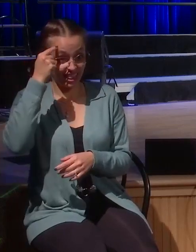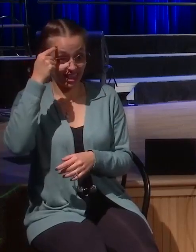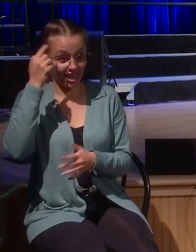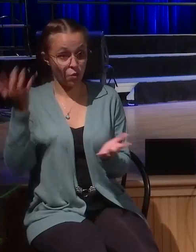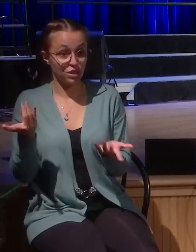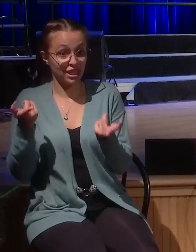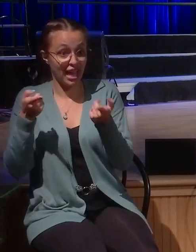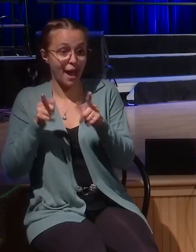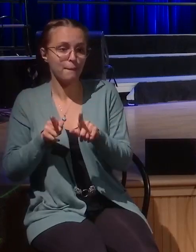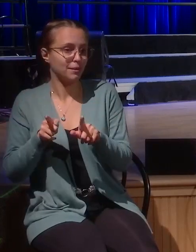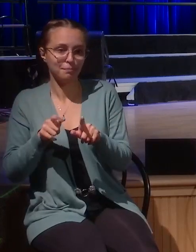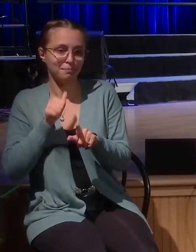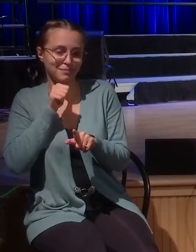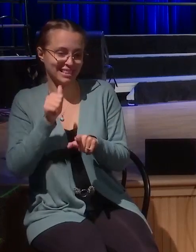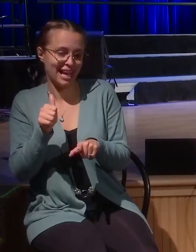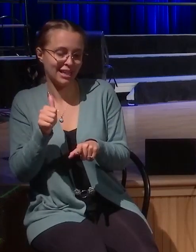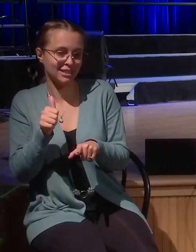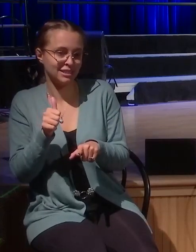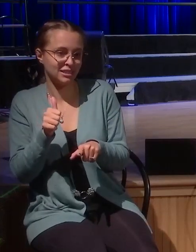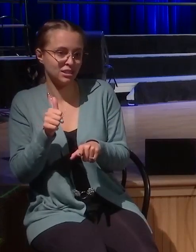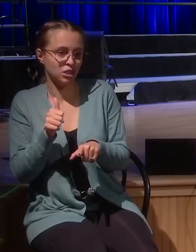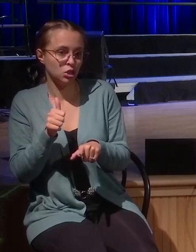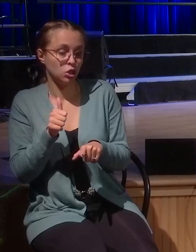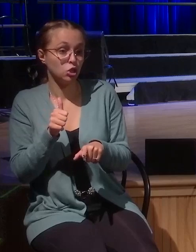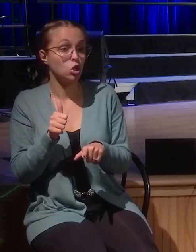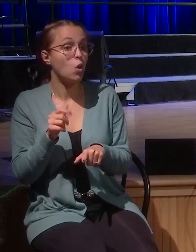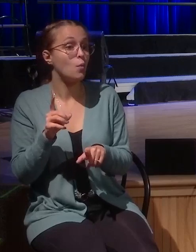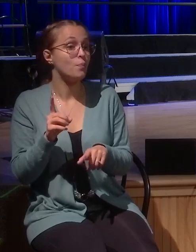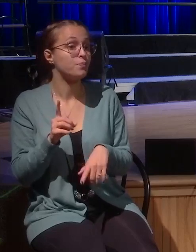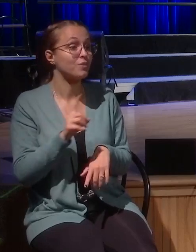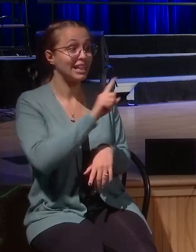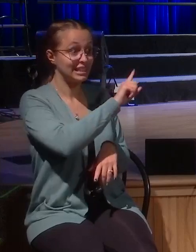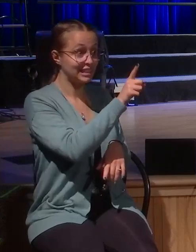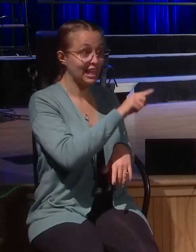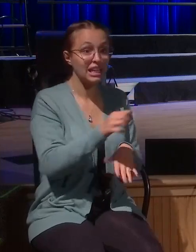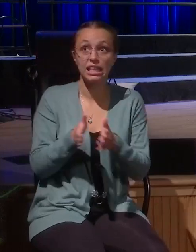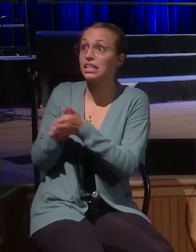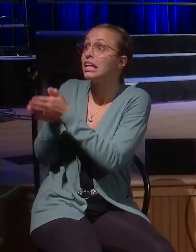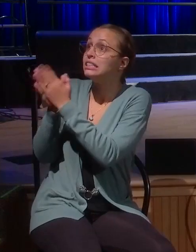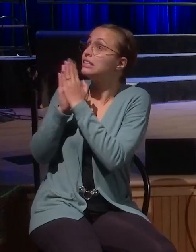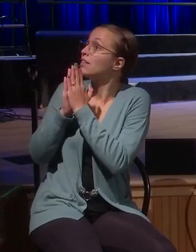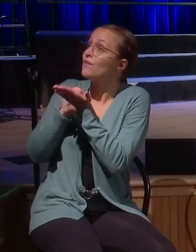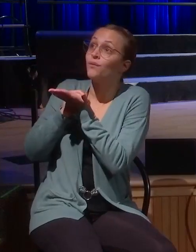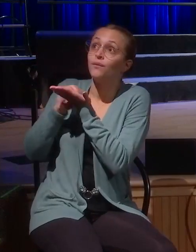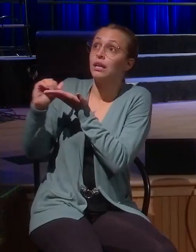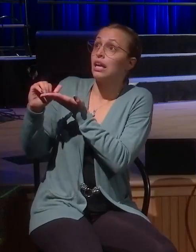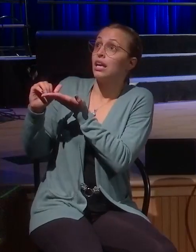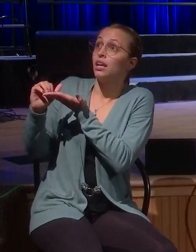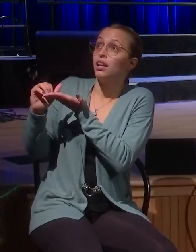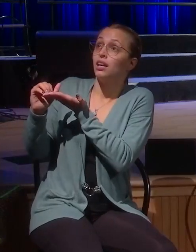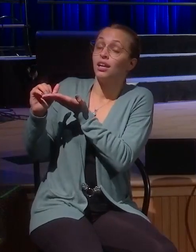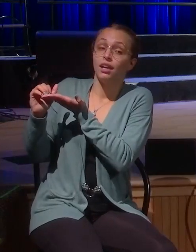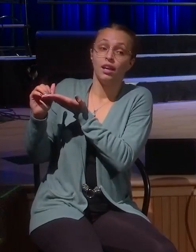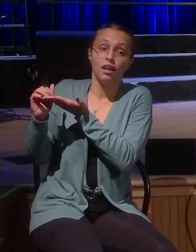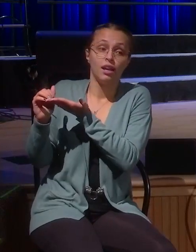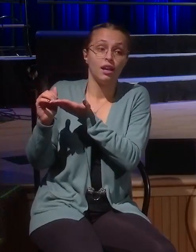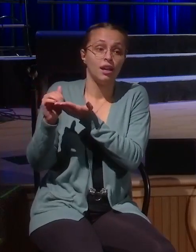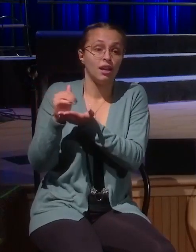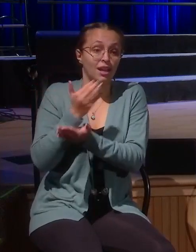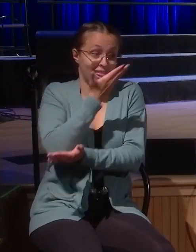is. Verse 11. While they were listening to this, this is Zacchaeus repenting and Jesus says, this man is a son of Abraham